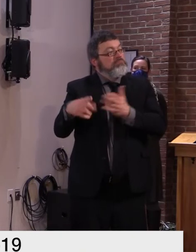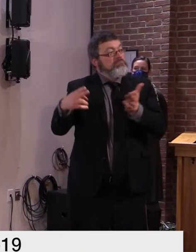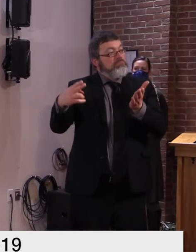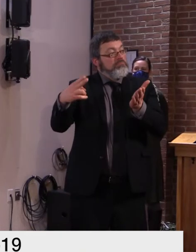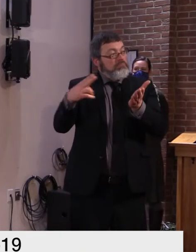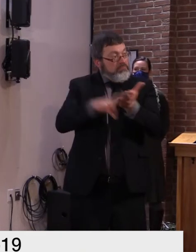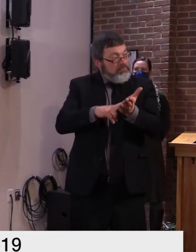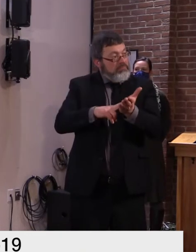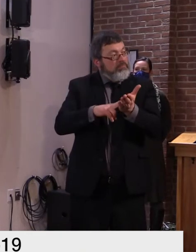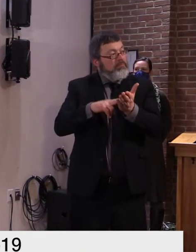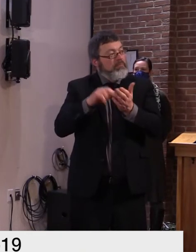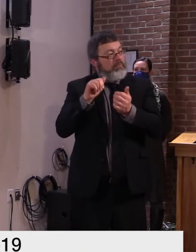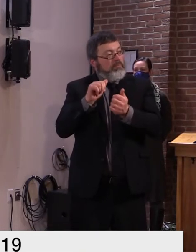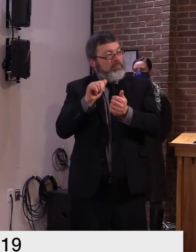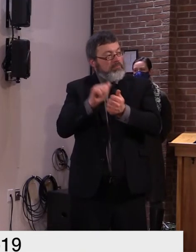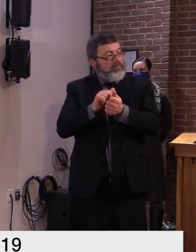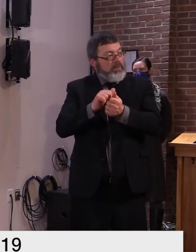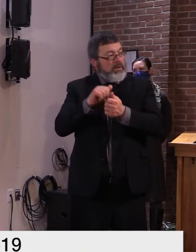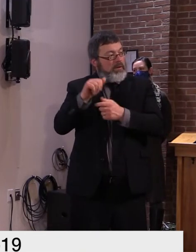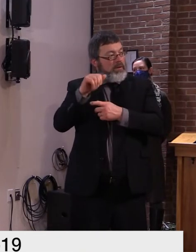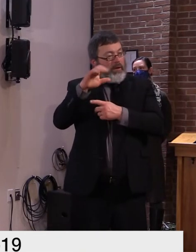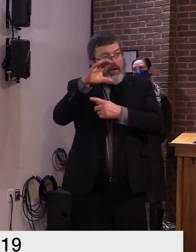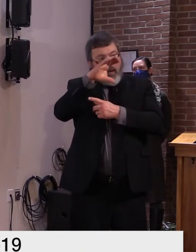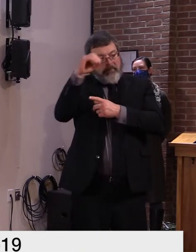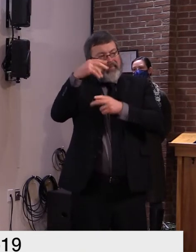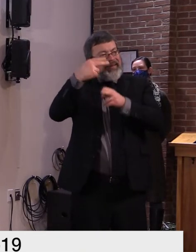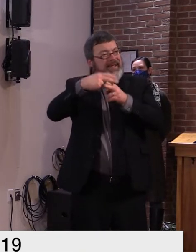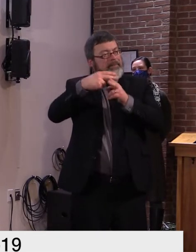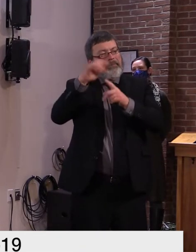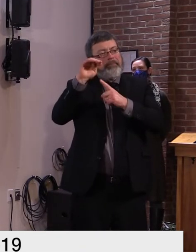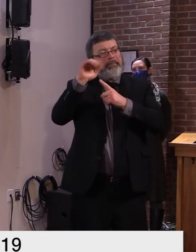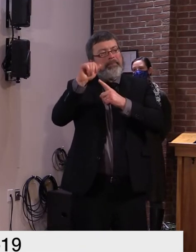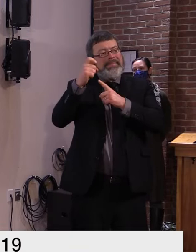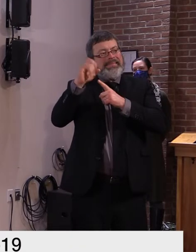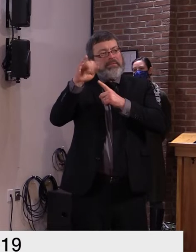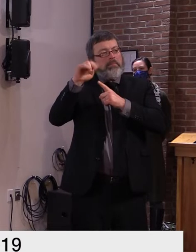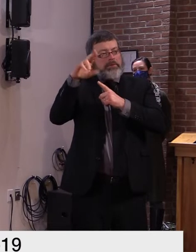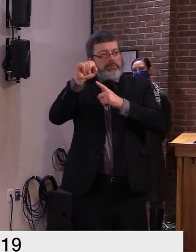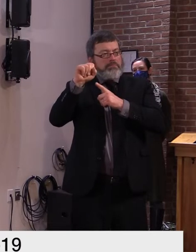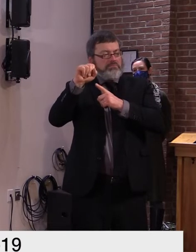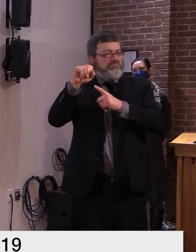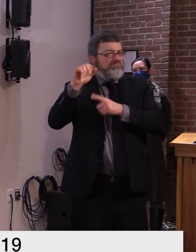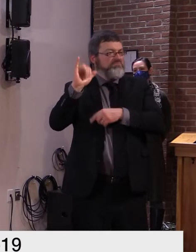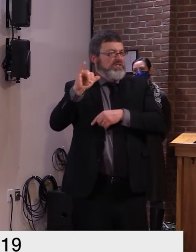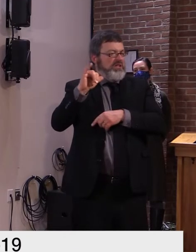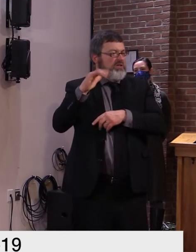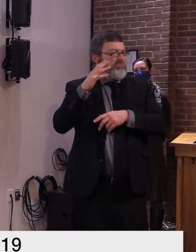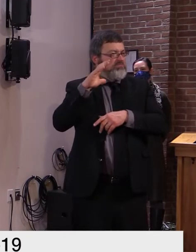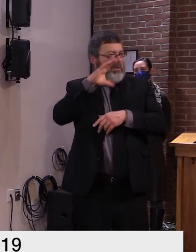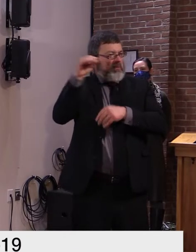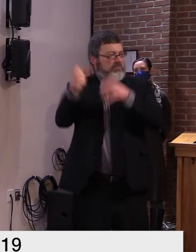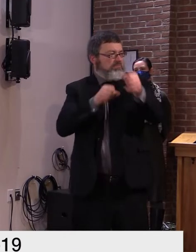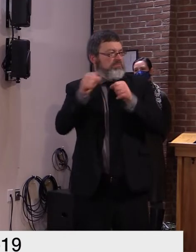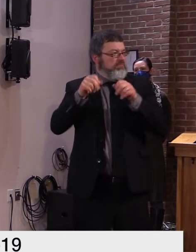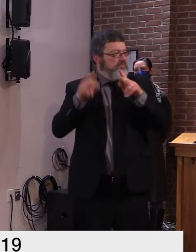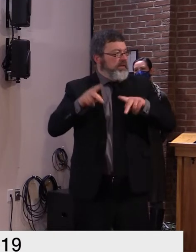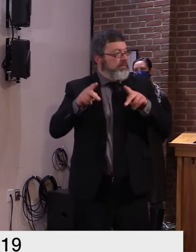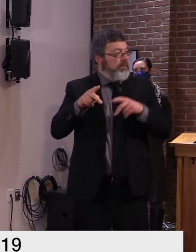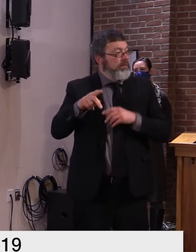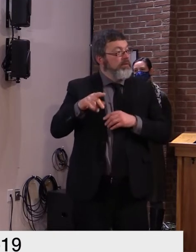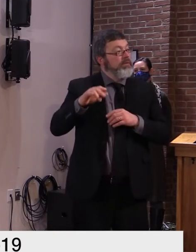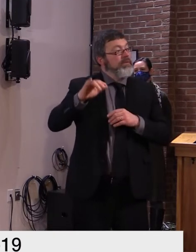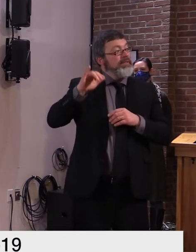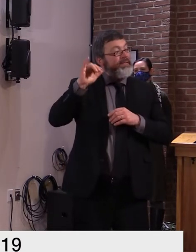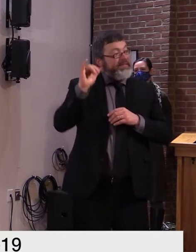initial rollout will include 25 agents but two more waves of 25 people will be added for a total of